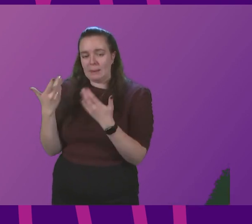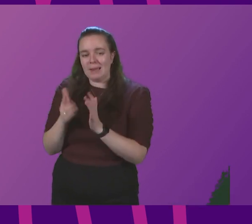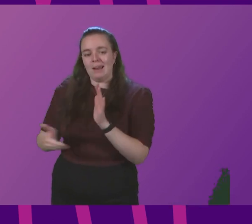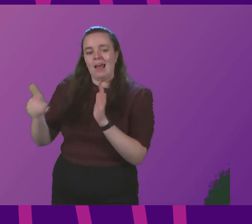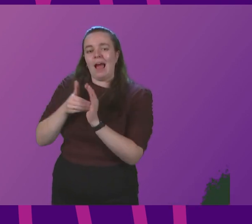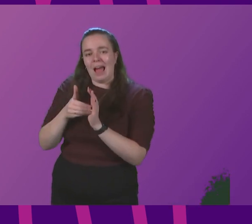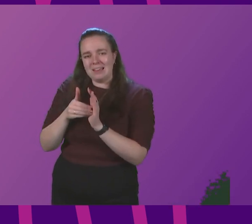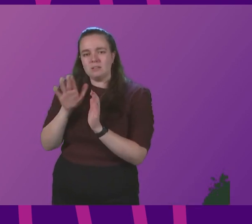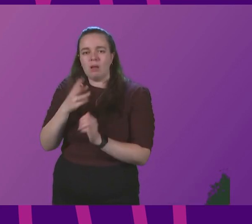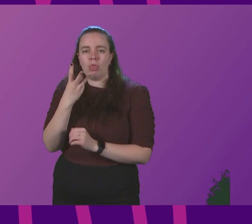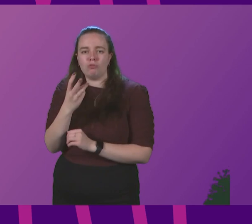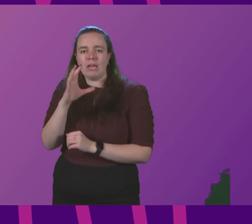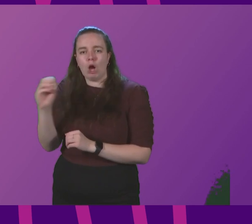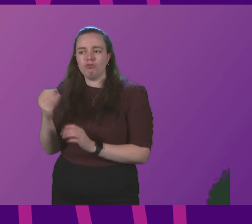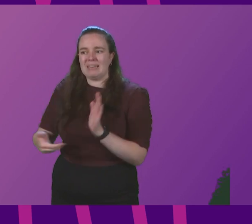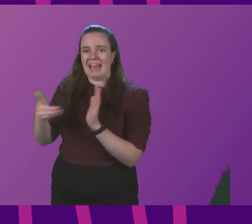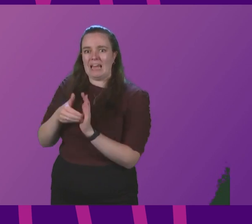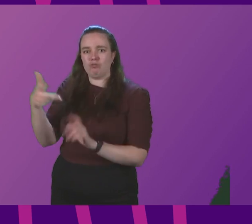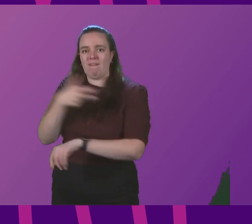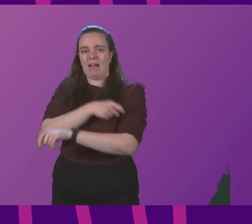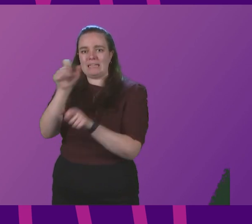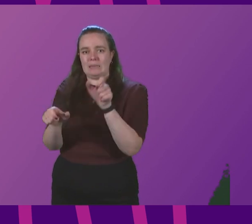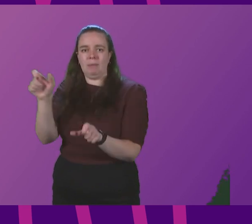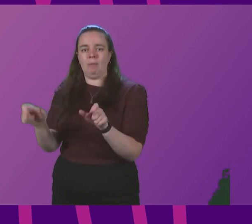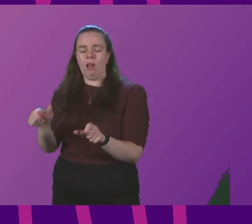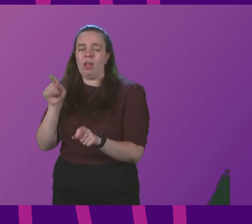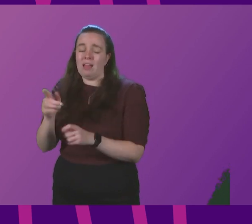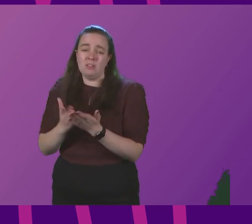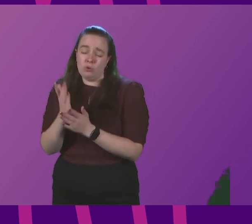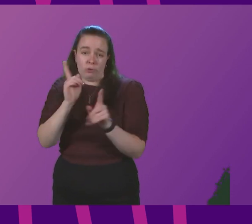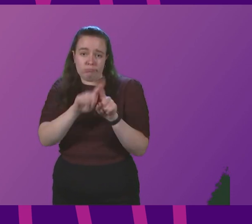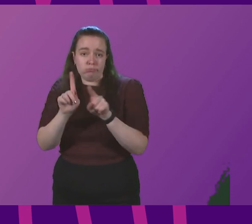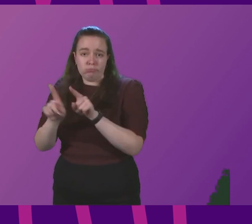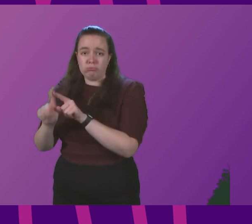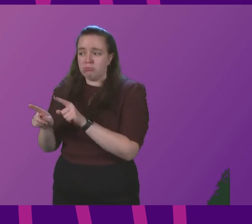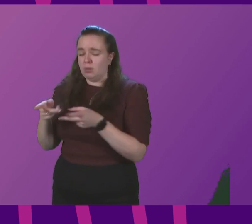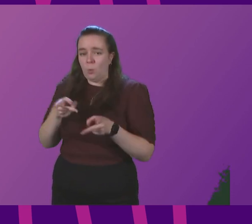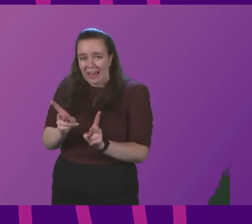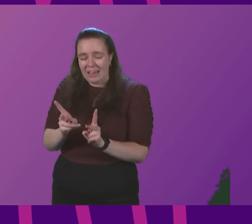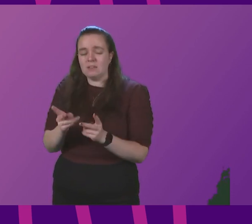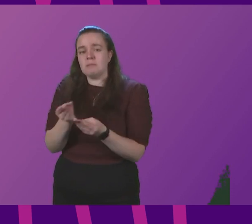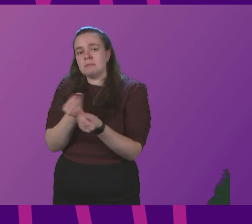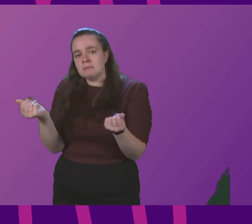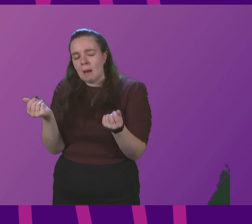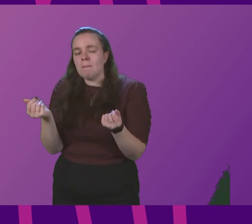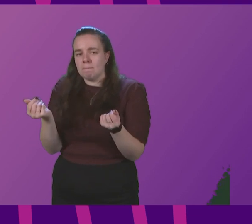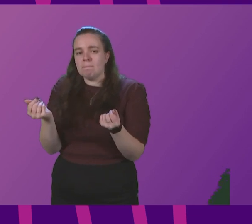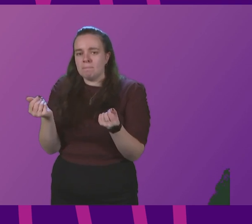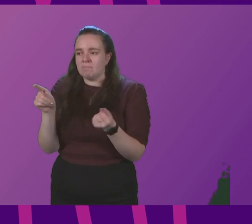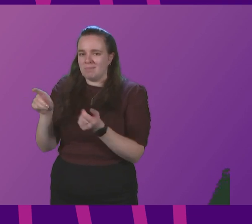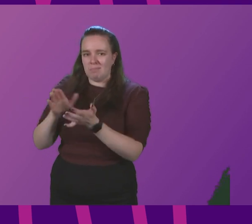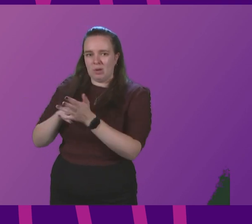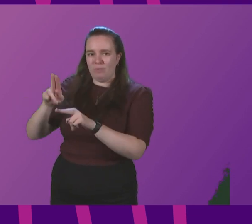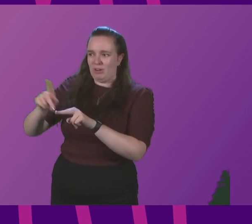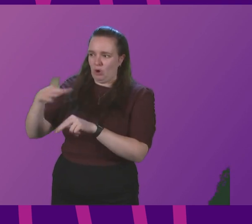the equivalent of 300 additional vaccinators. And that is through a range of different approaches, some of which are the ones Myrtle Fraser